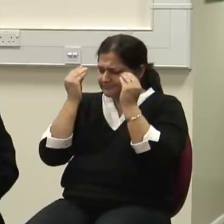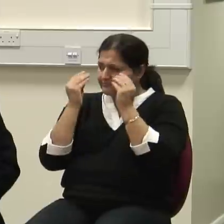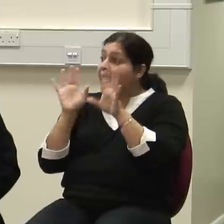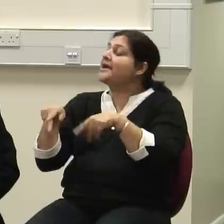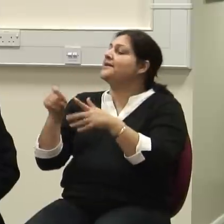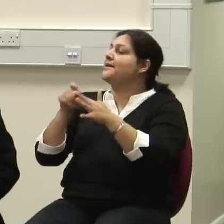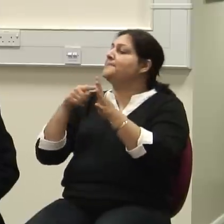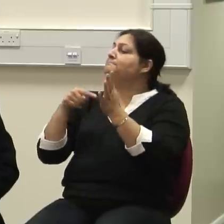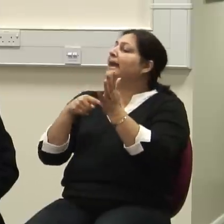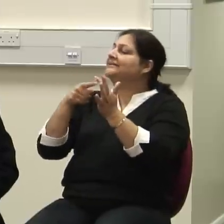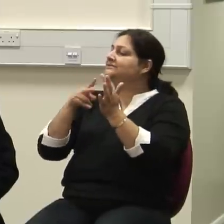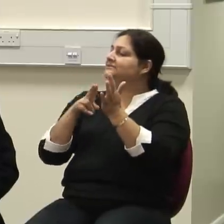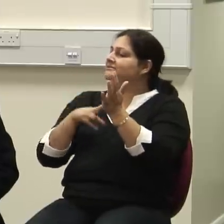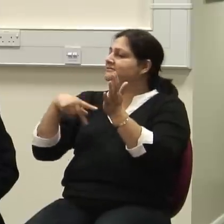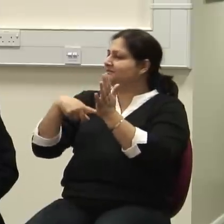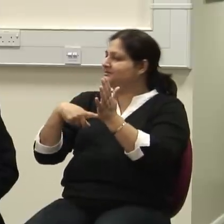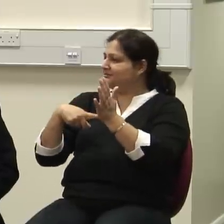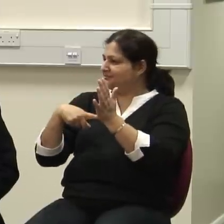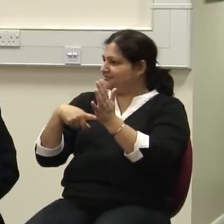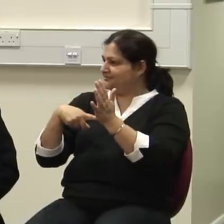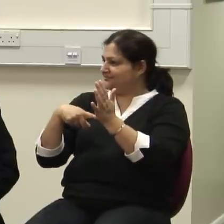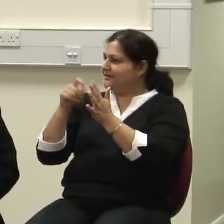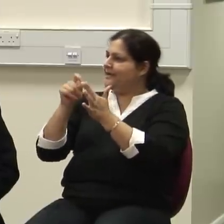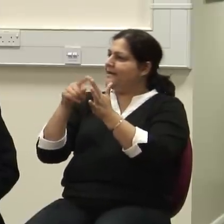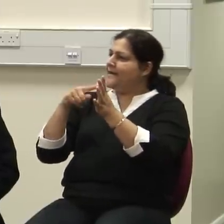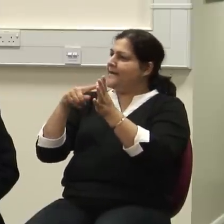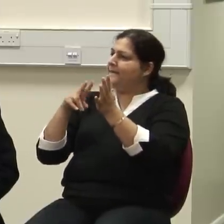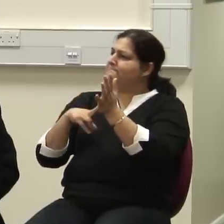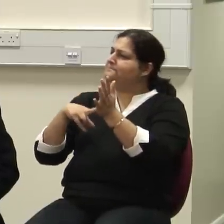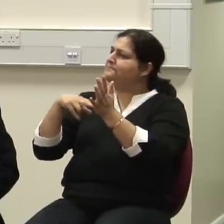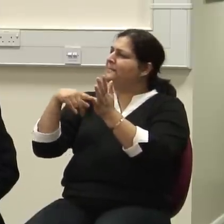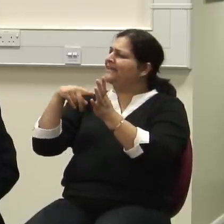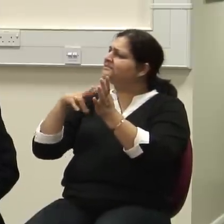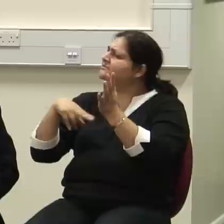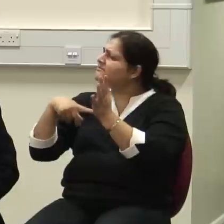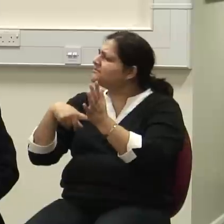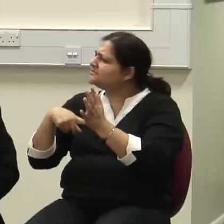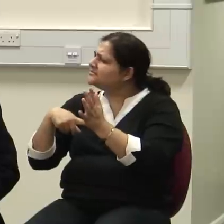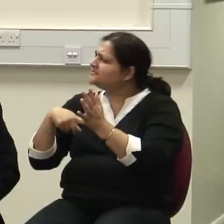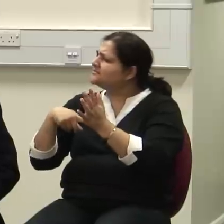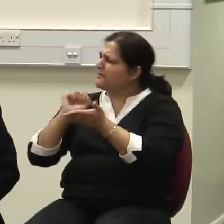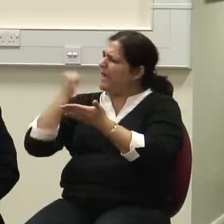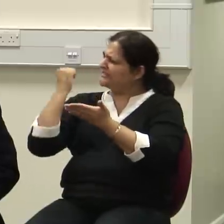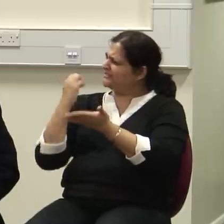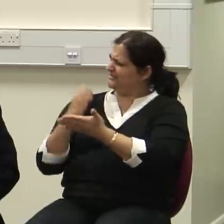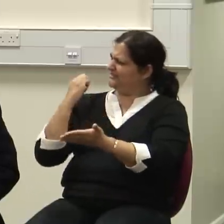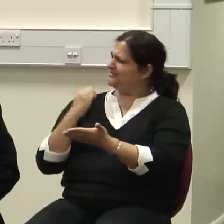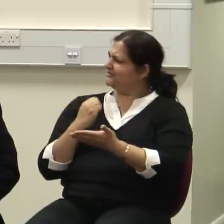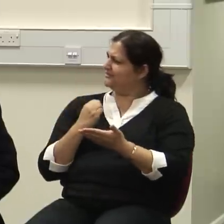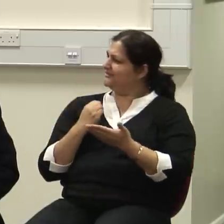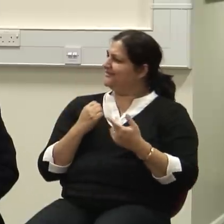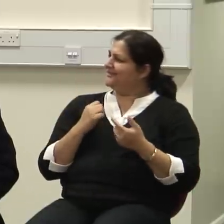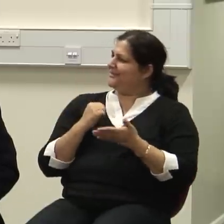Patent, patent medicines. That was patent medicines. Because the patent laws were older.